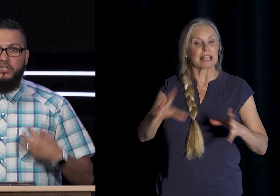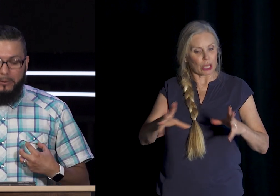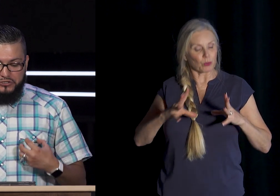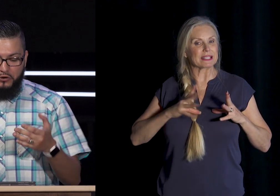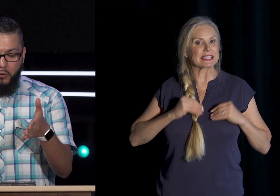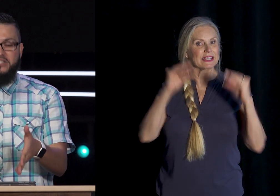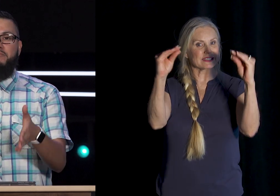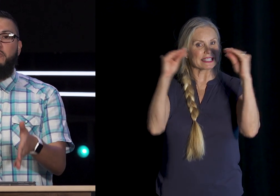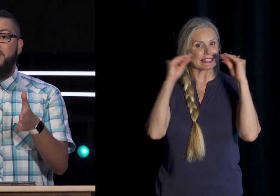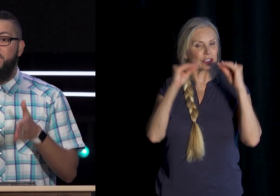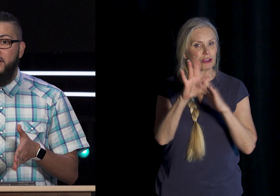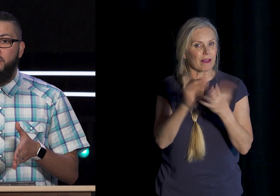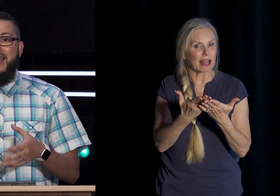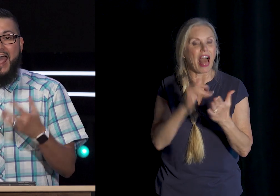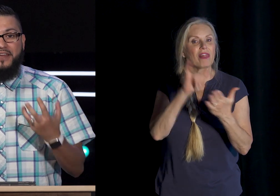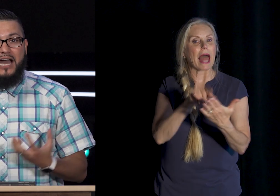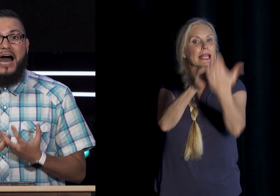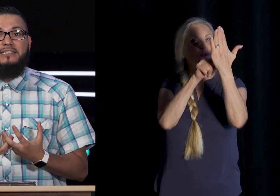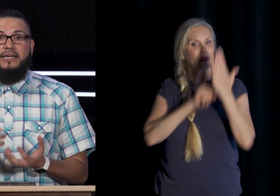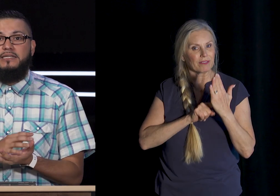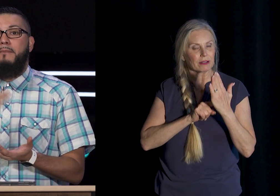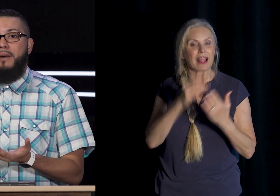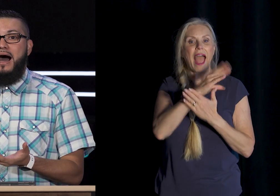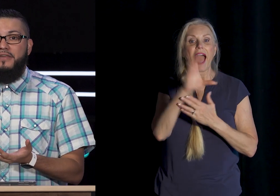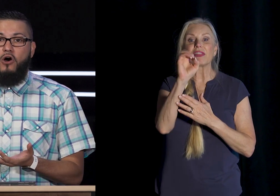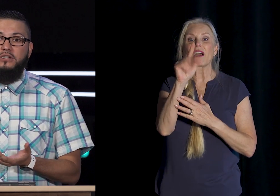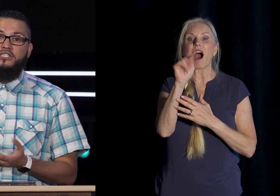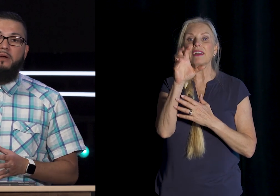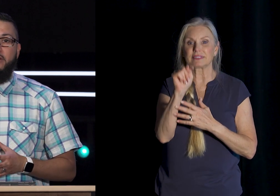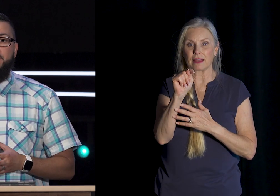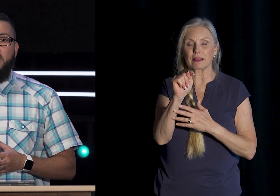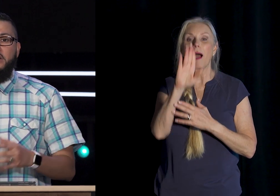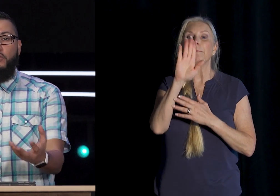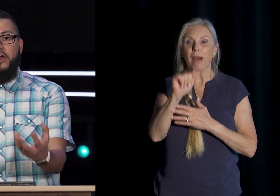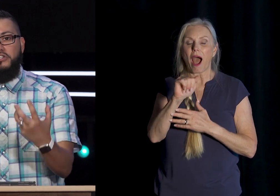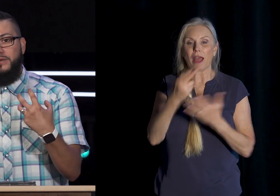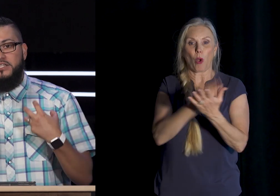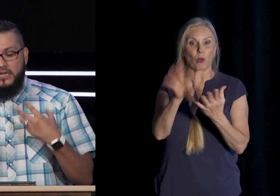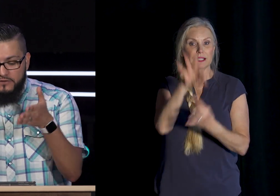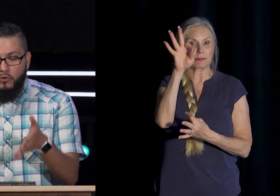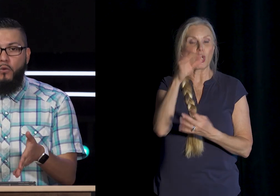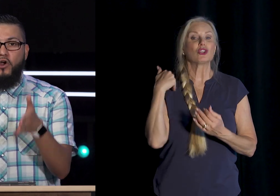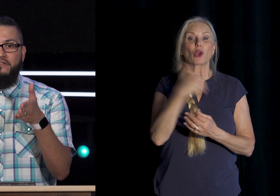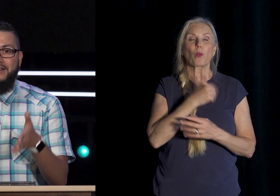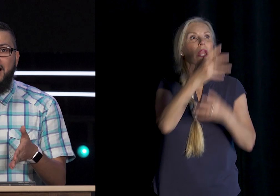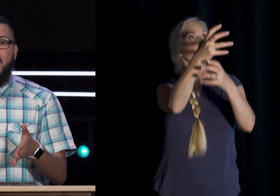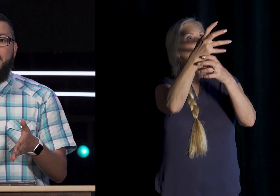Scripture Which Have Been Revealed And The Content By The Holy Spirit So We Are To Receive The Word Of God